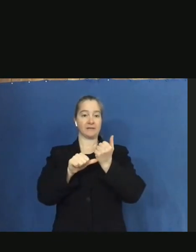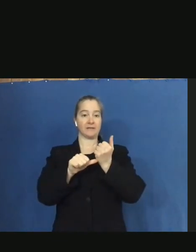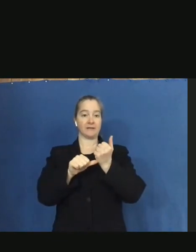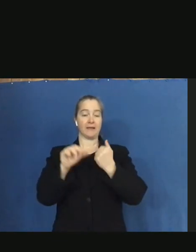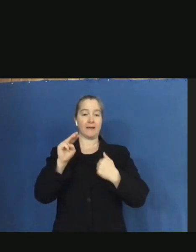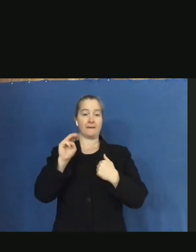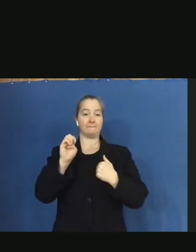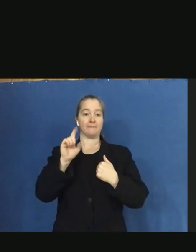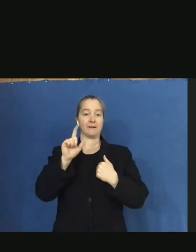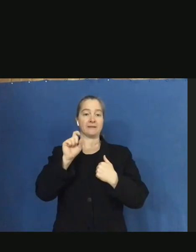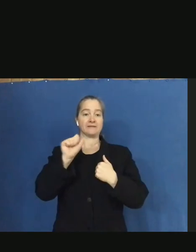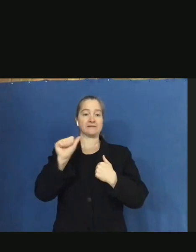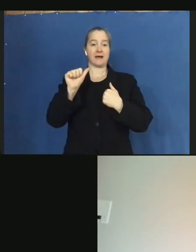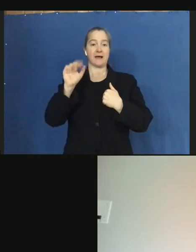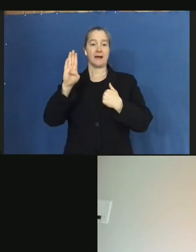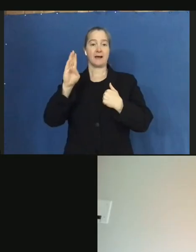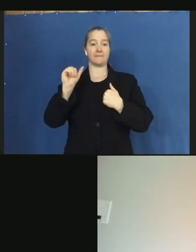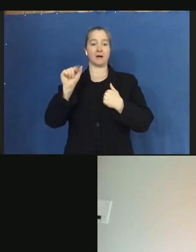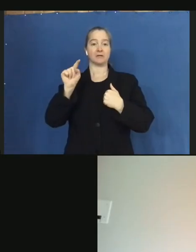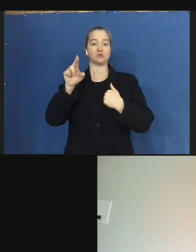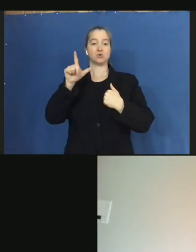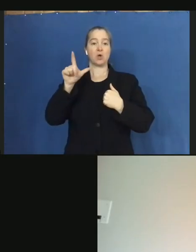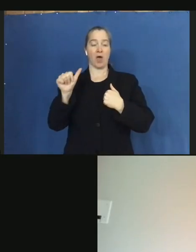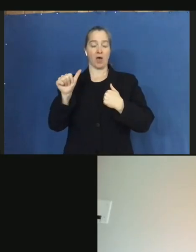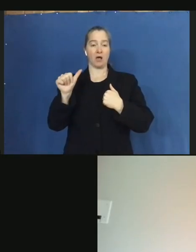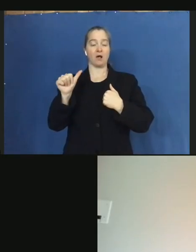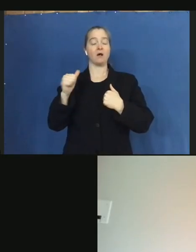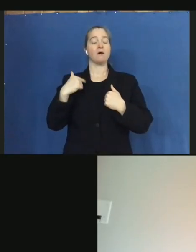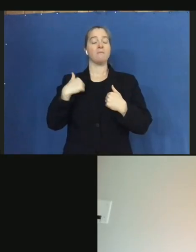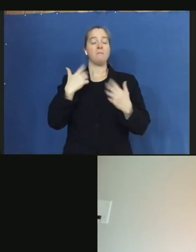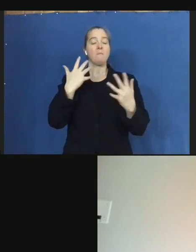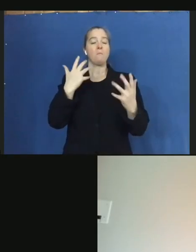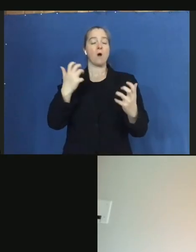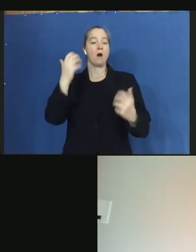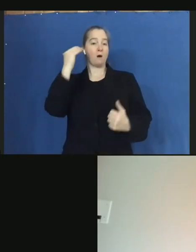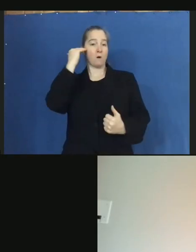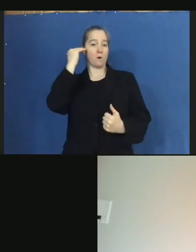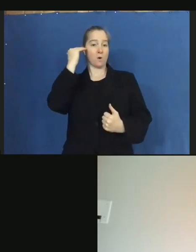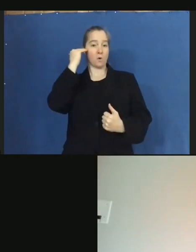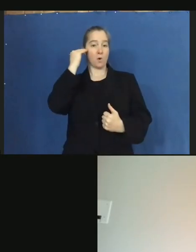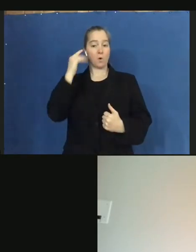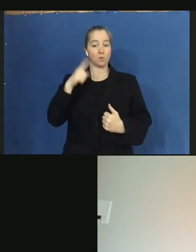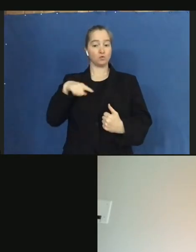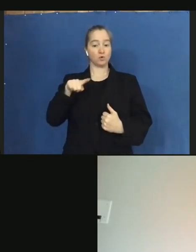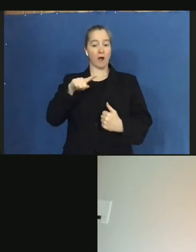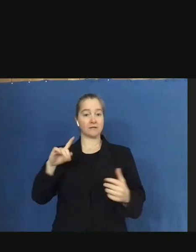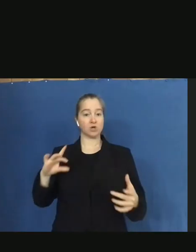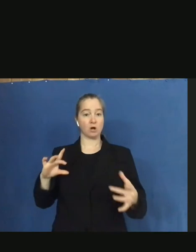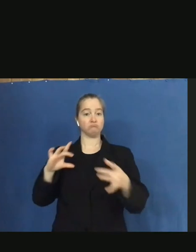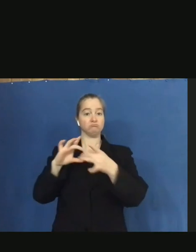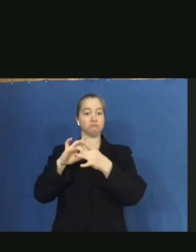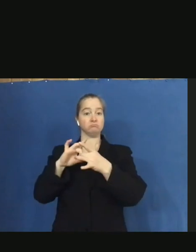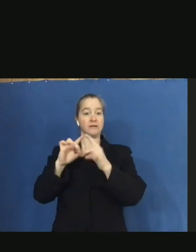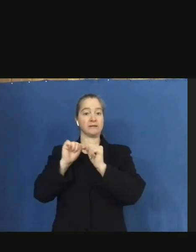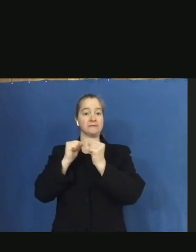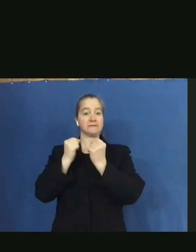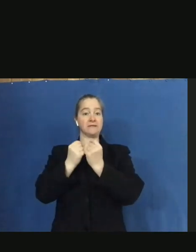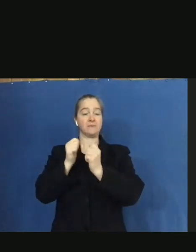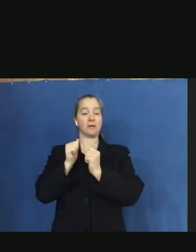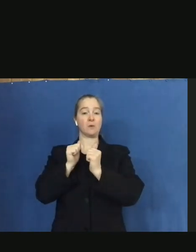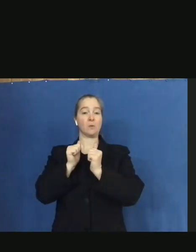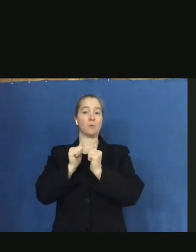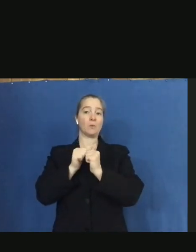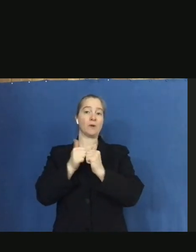Batula. I just wanted to know if you guys were teaming up with officials, any capacity police,